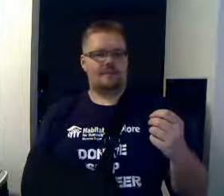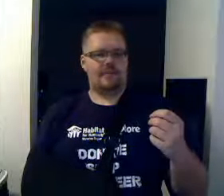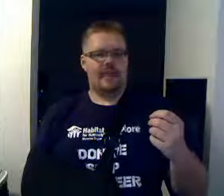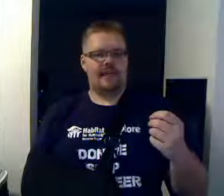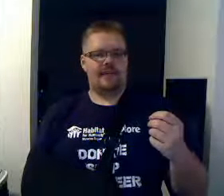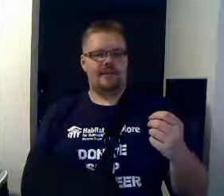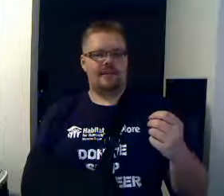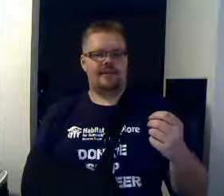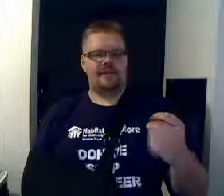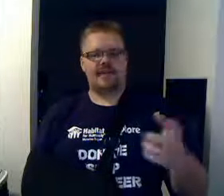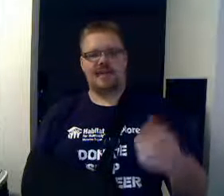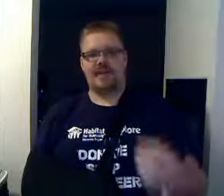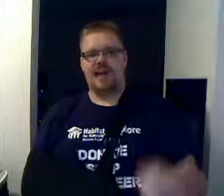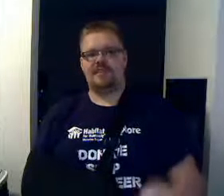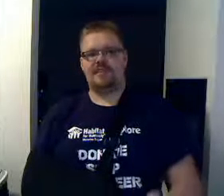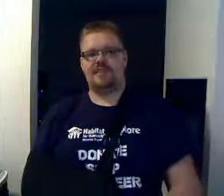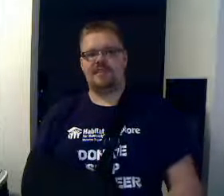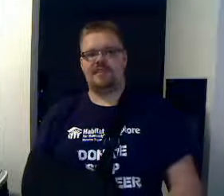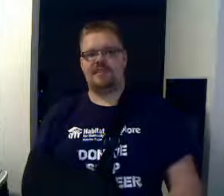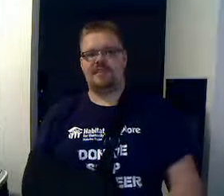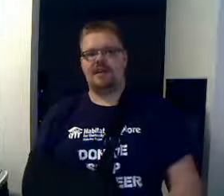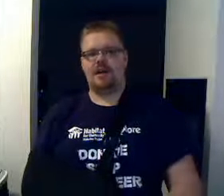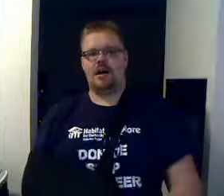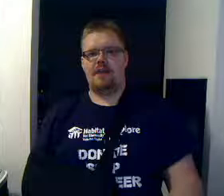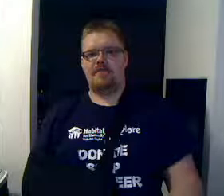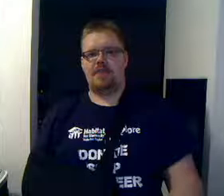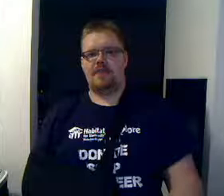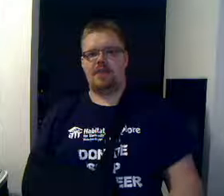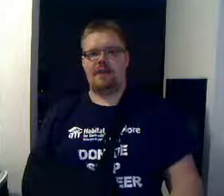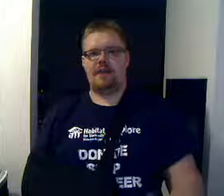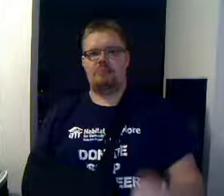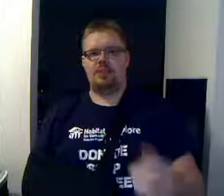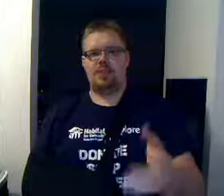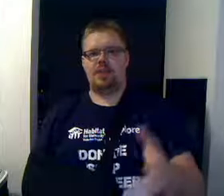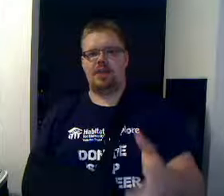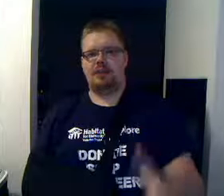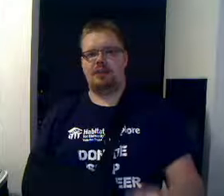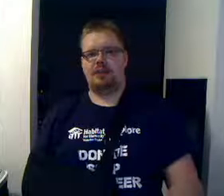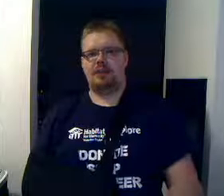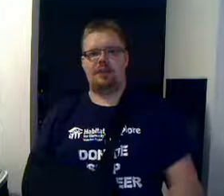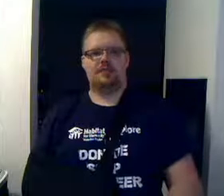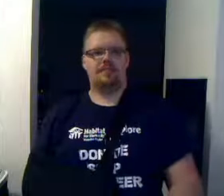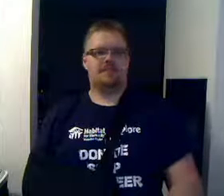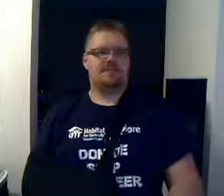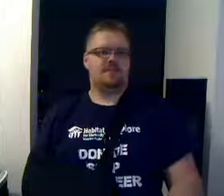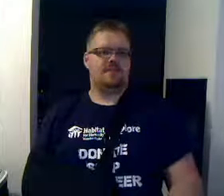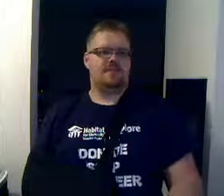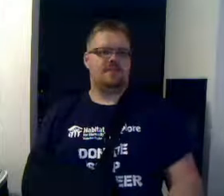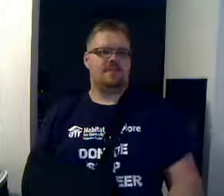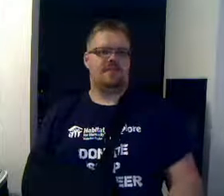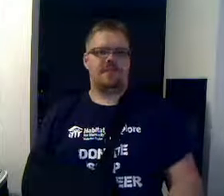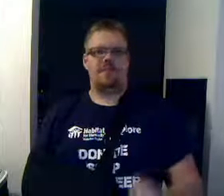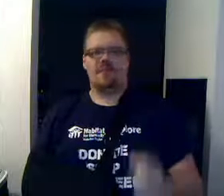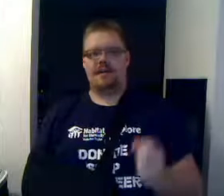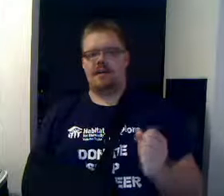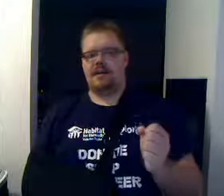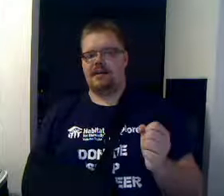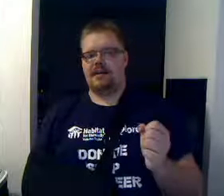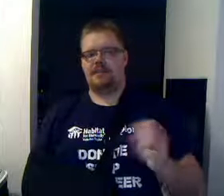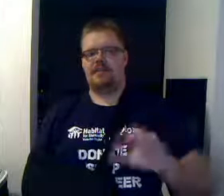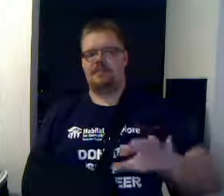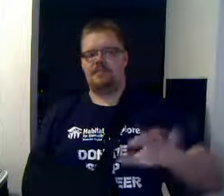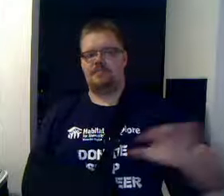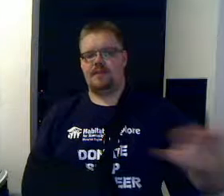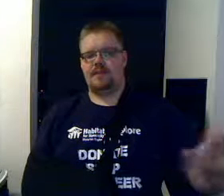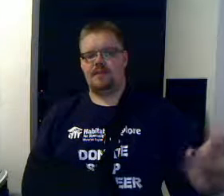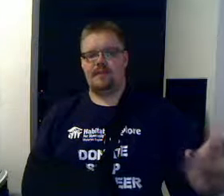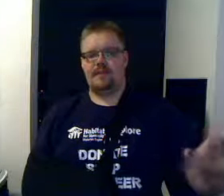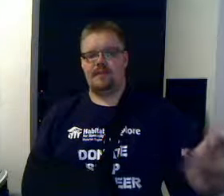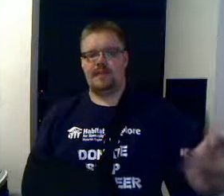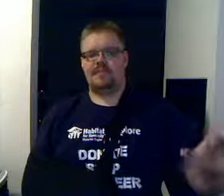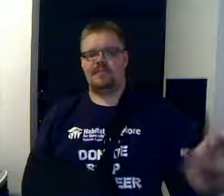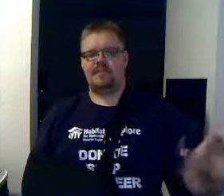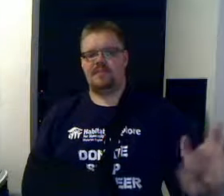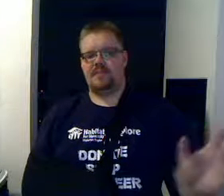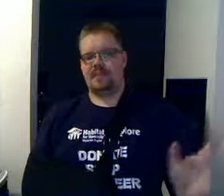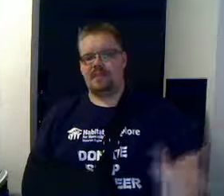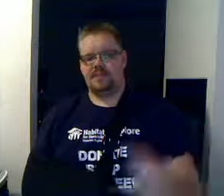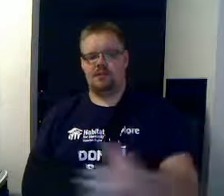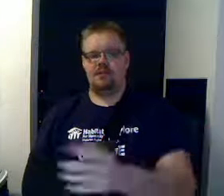And it's a technique I haven't seen very often, and I want to share it with you. So let me, now that I've explained it in basics, let's go